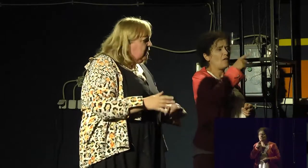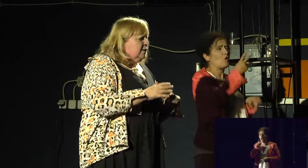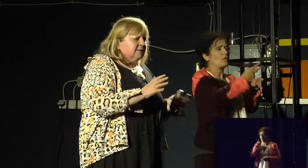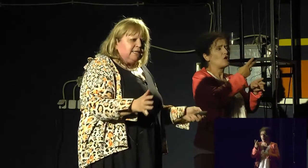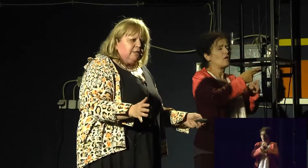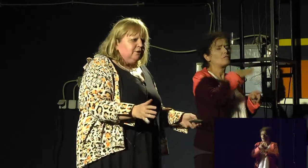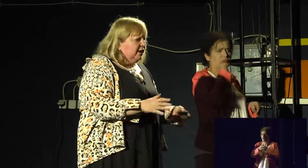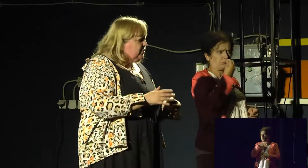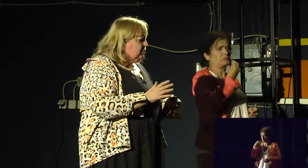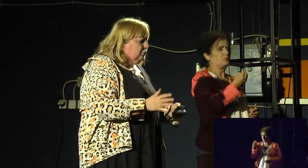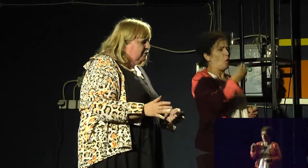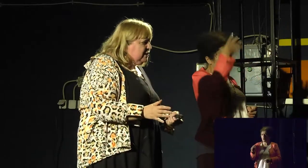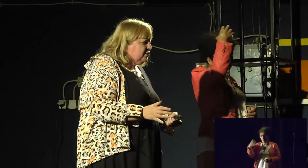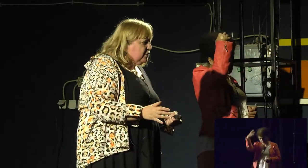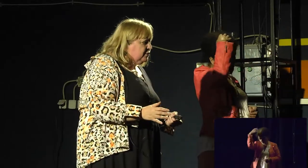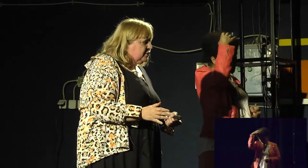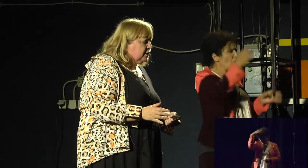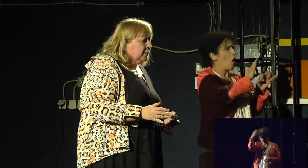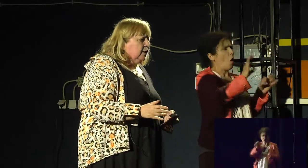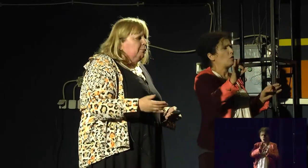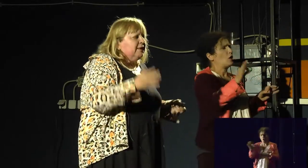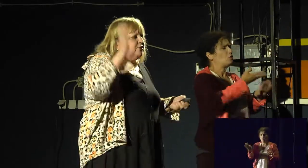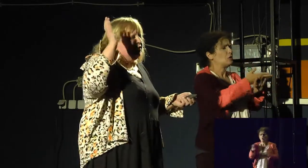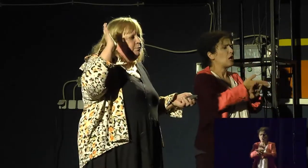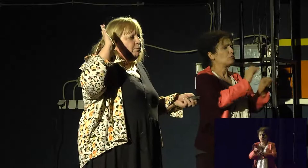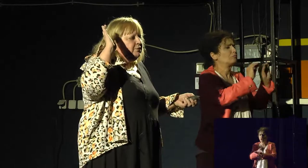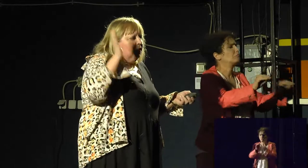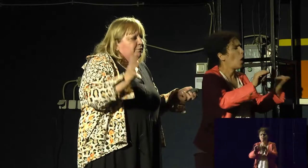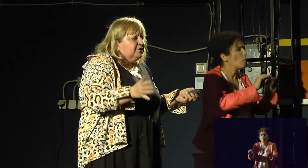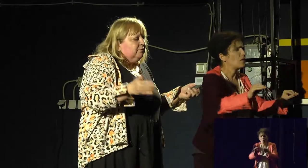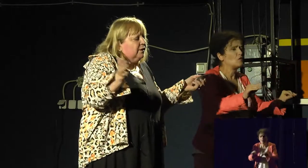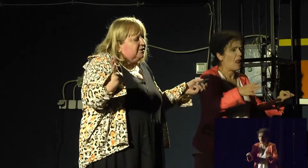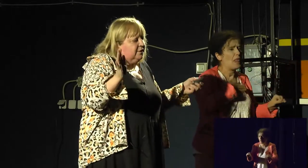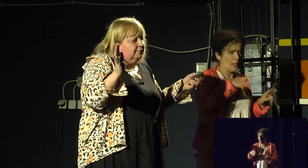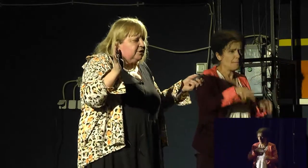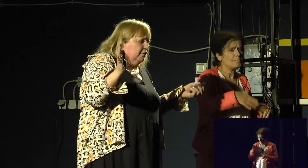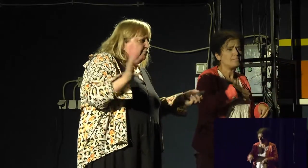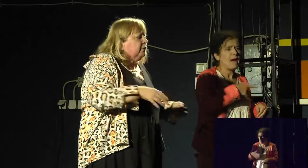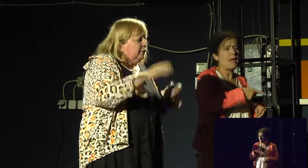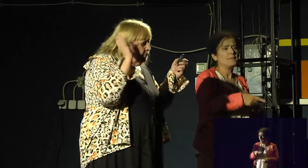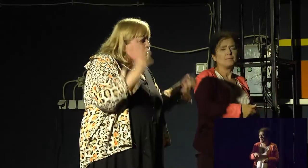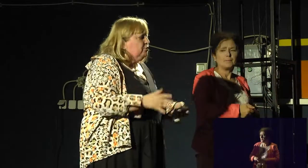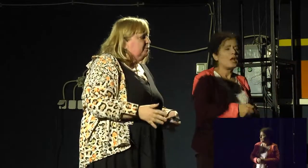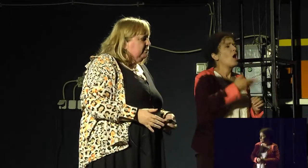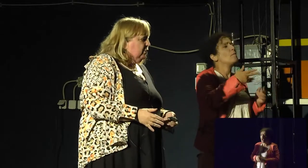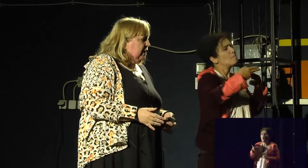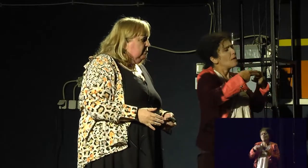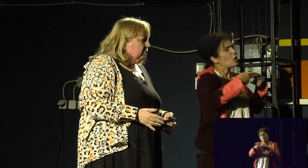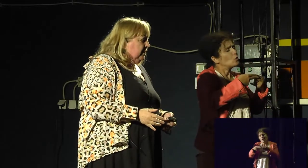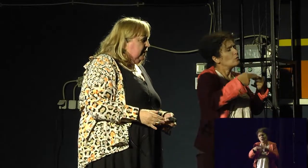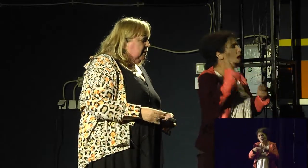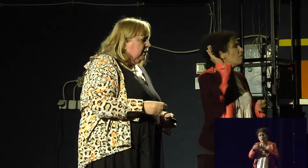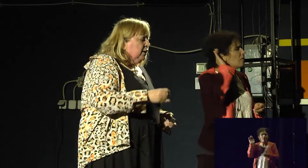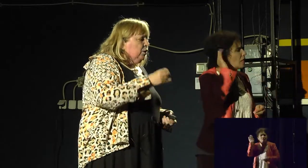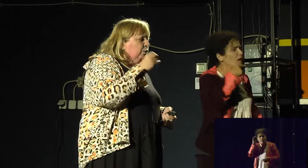fantastic sex education, youth-friendly services. But at a certain moment, the government said, well, it's enough, it's enough. We don't spend